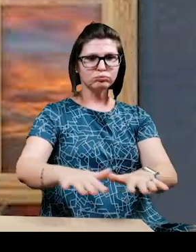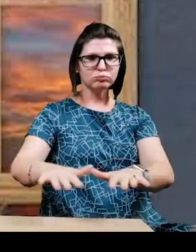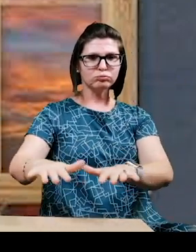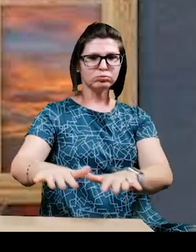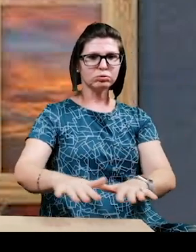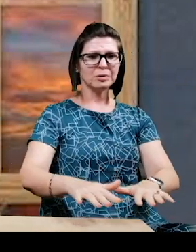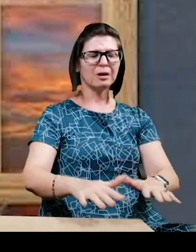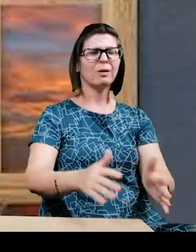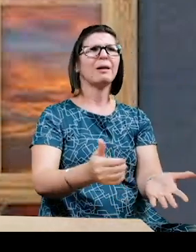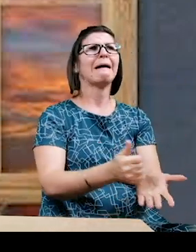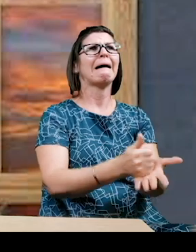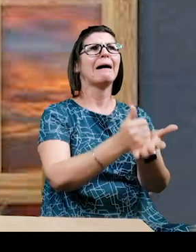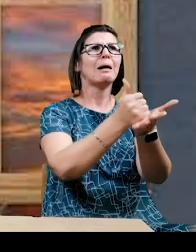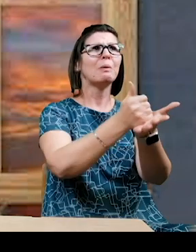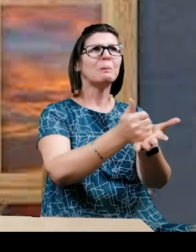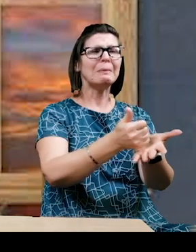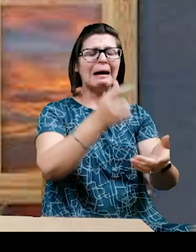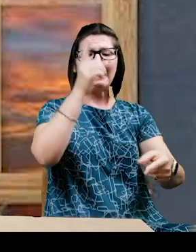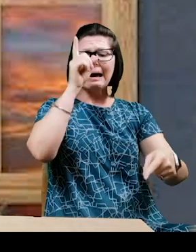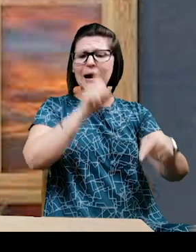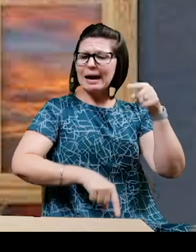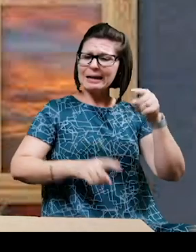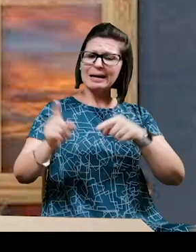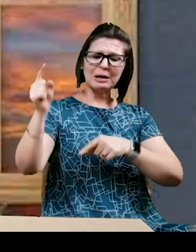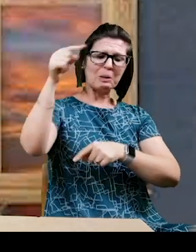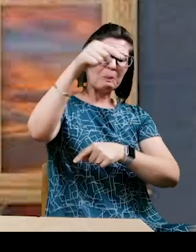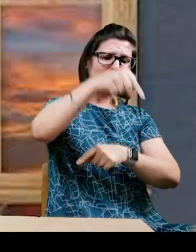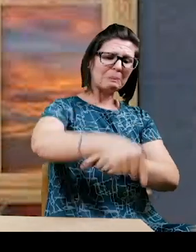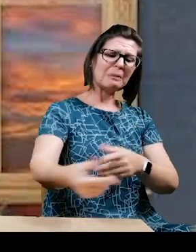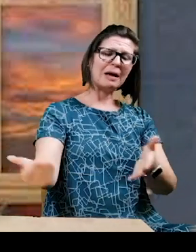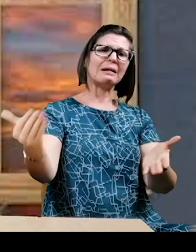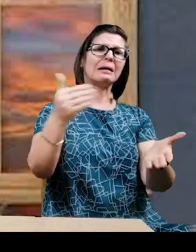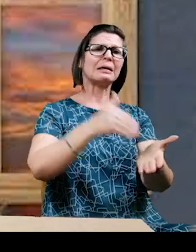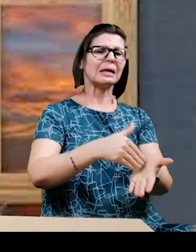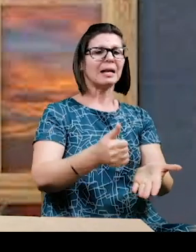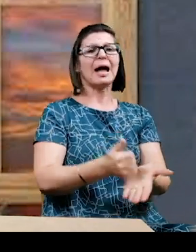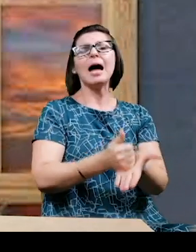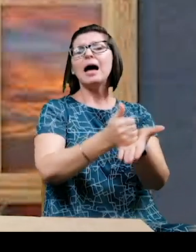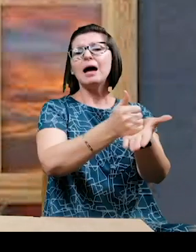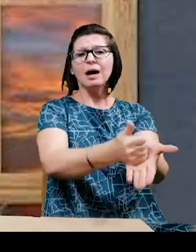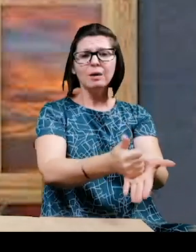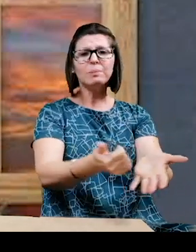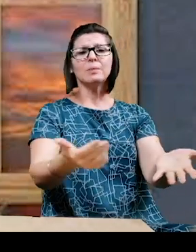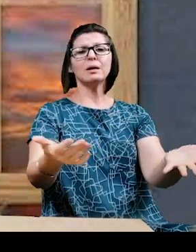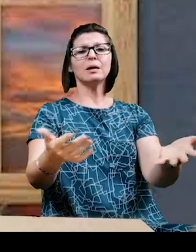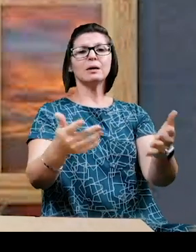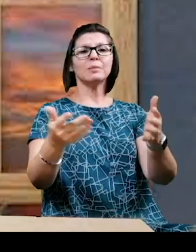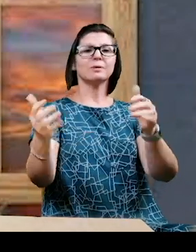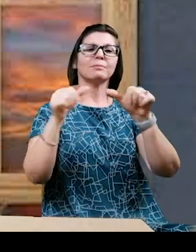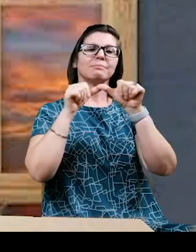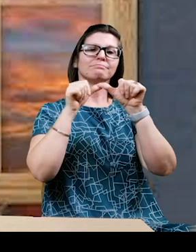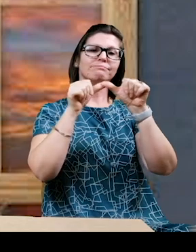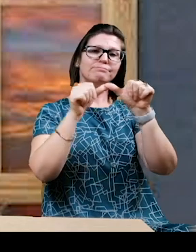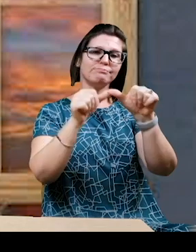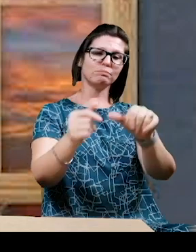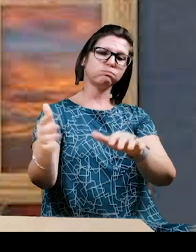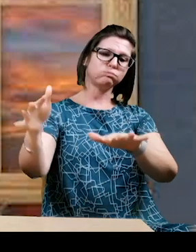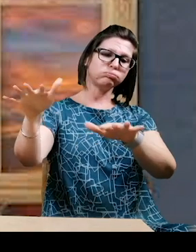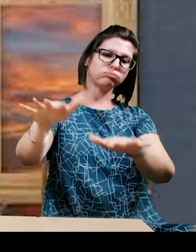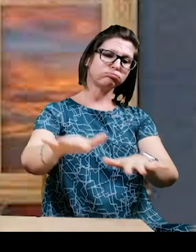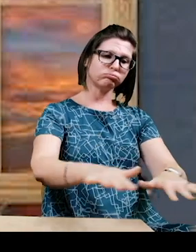Oh, help me, he thought. I can't go back there. Help me. But still, down he went. Down,